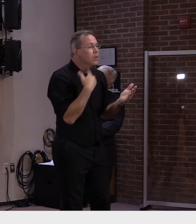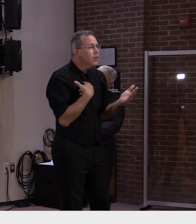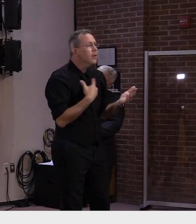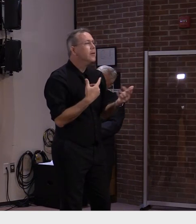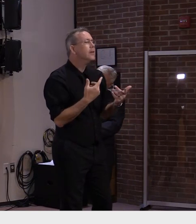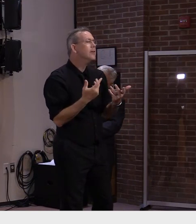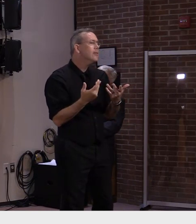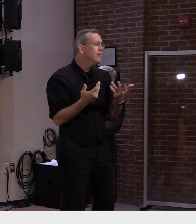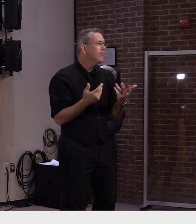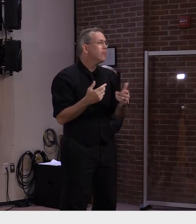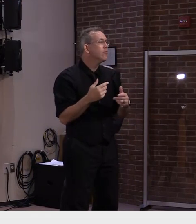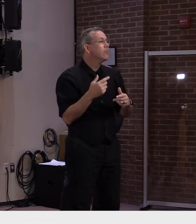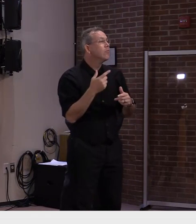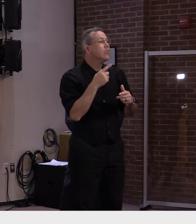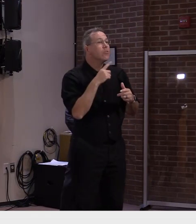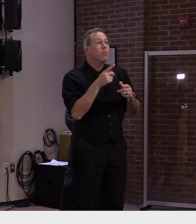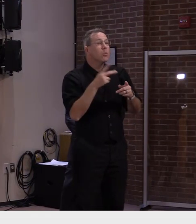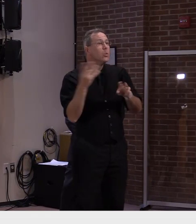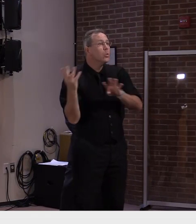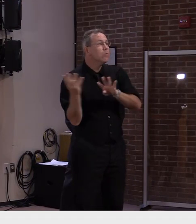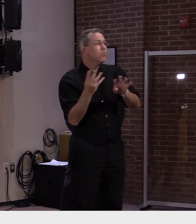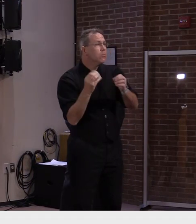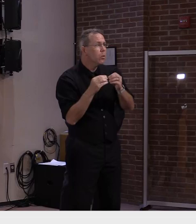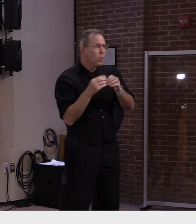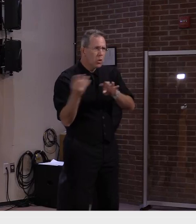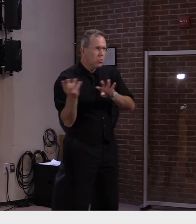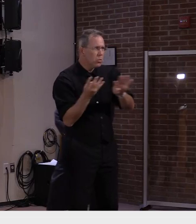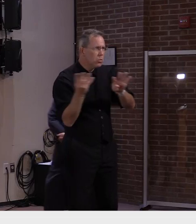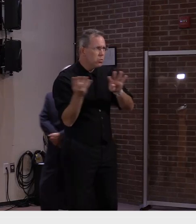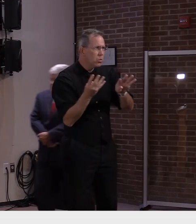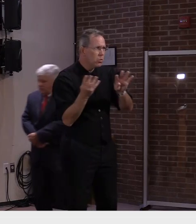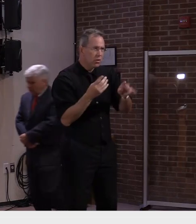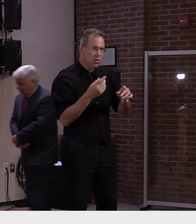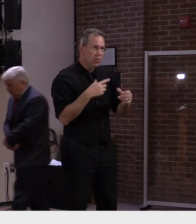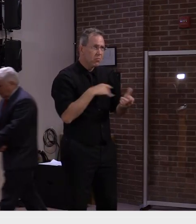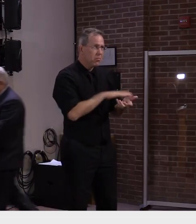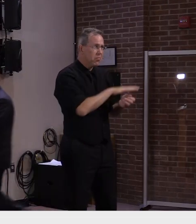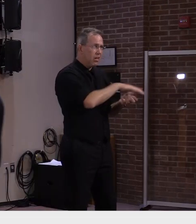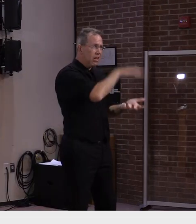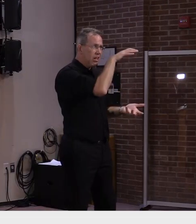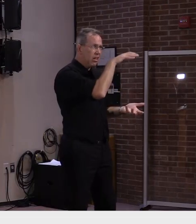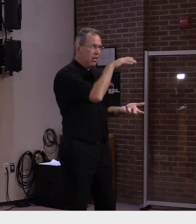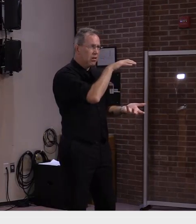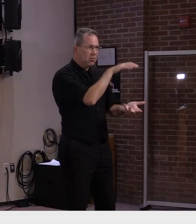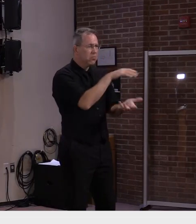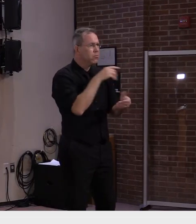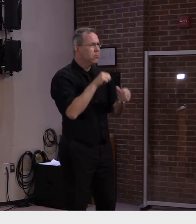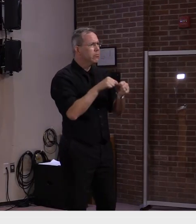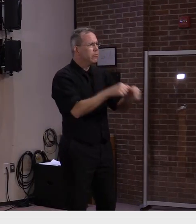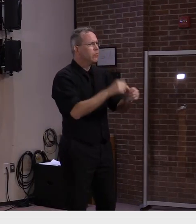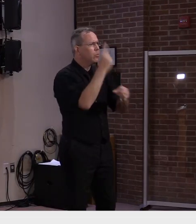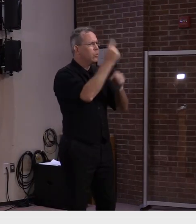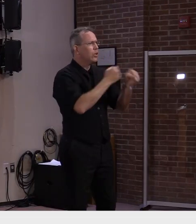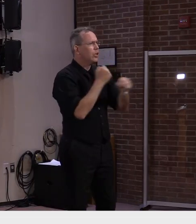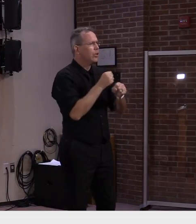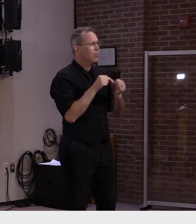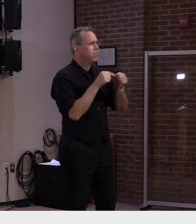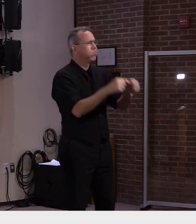we have enough of a supply for the next year. Even when we had increased demand for testing,